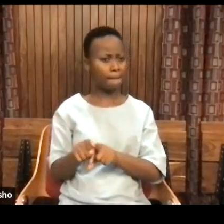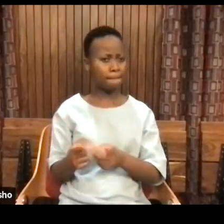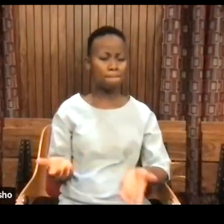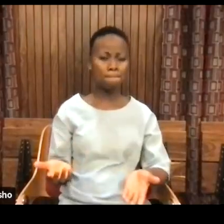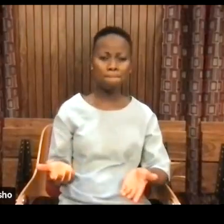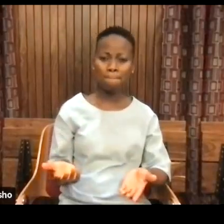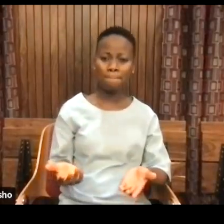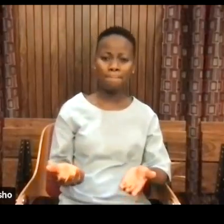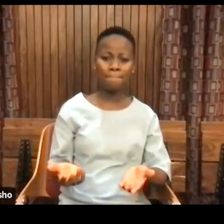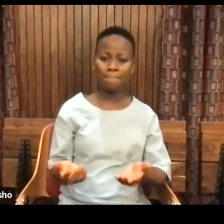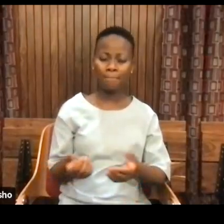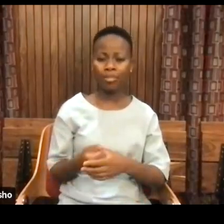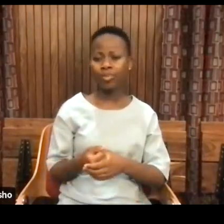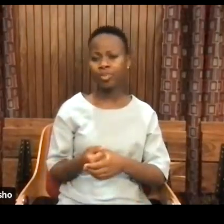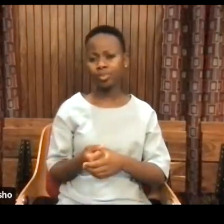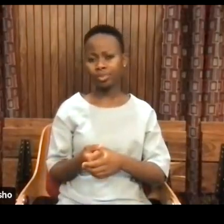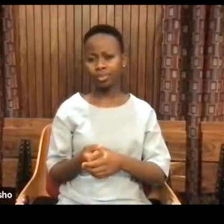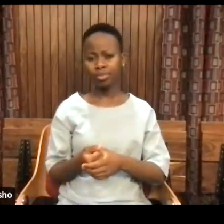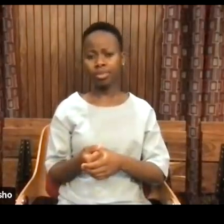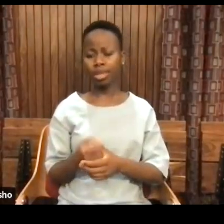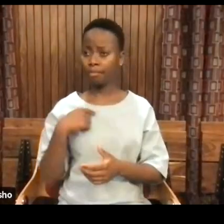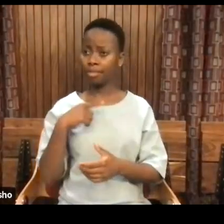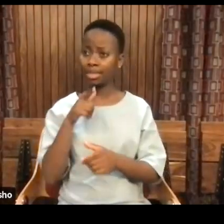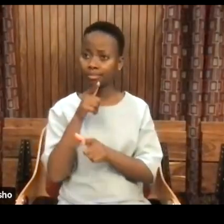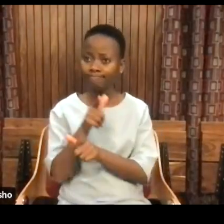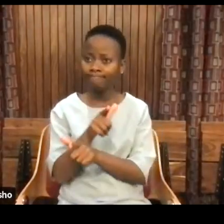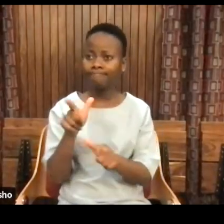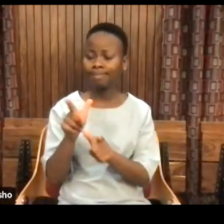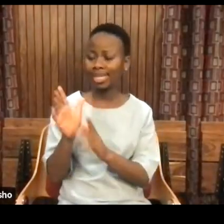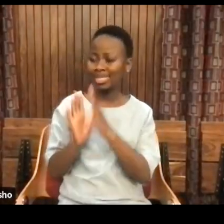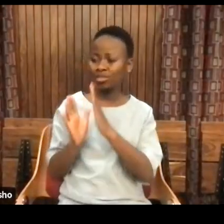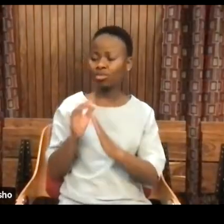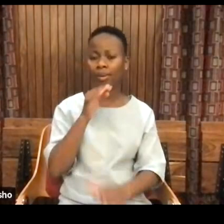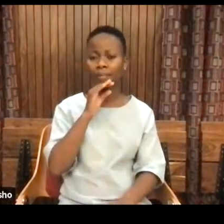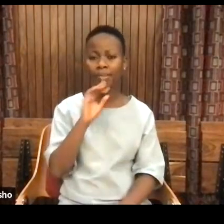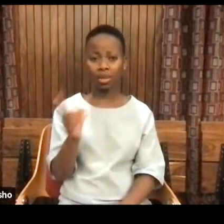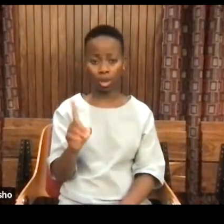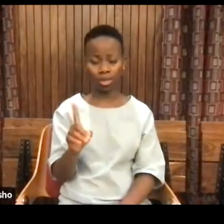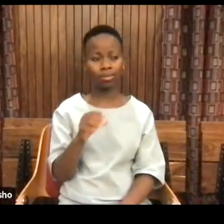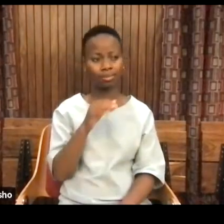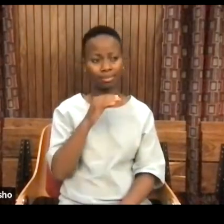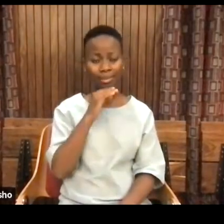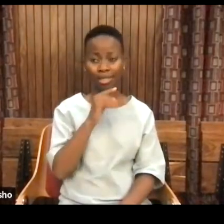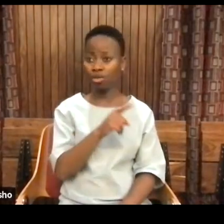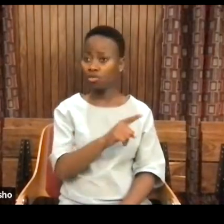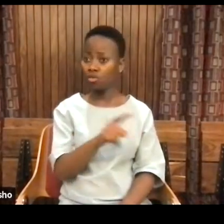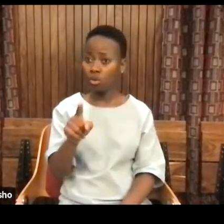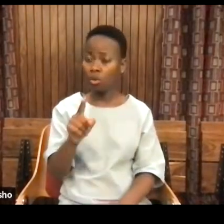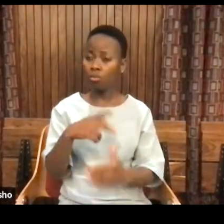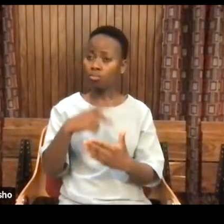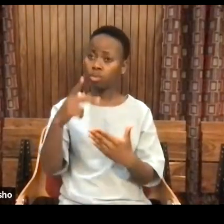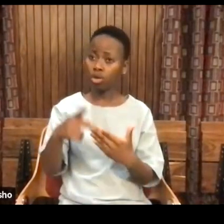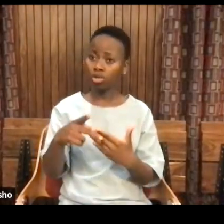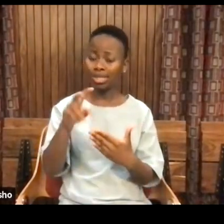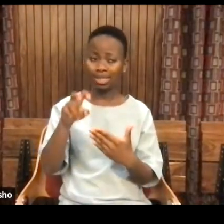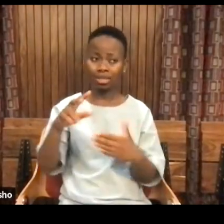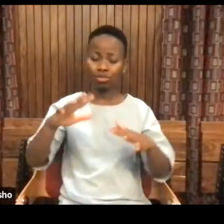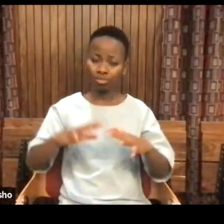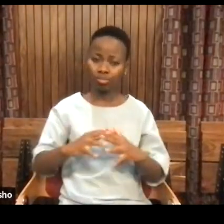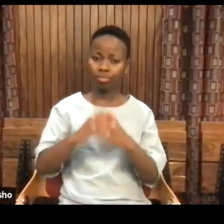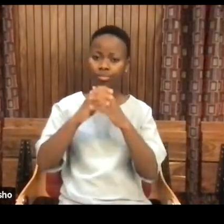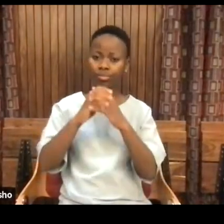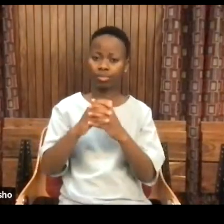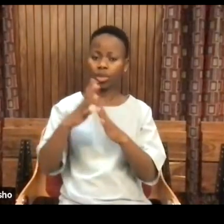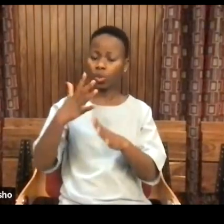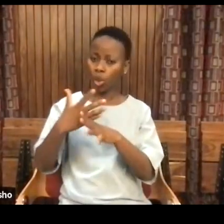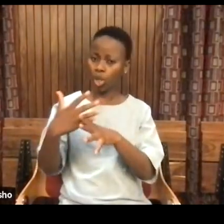And instead of the question of me telling you what history is, part of the project is for us to work together to